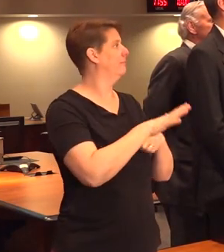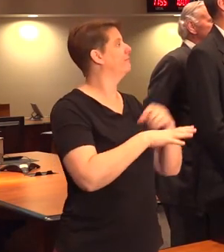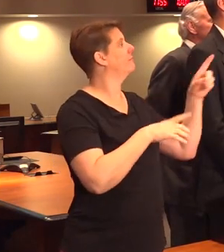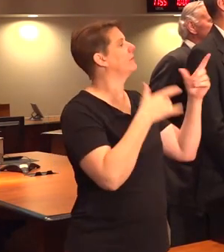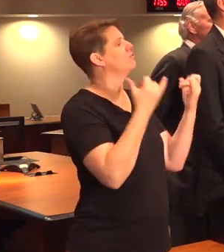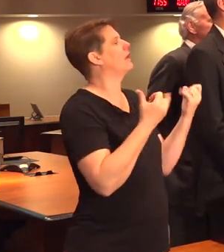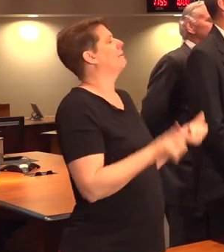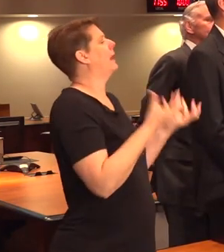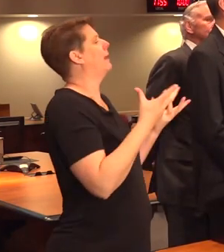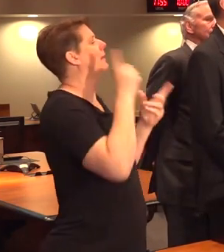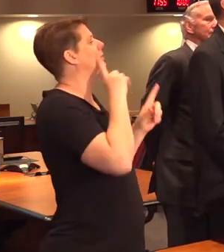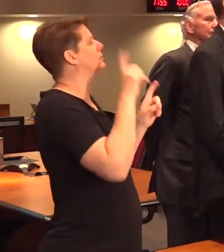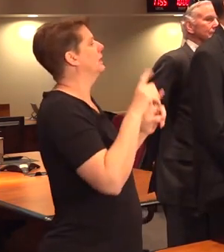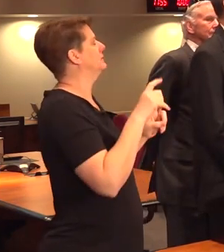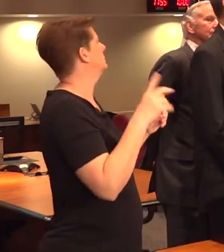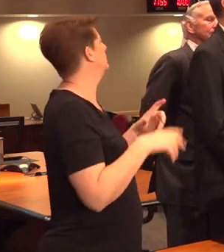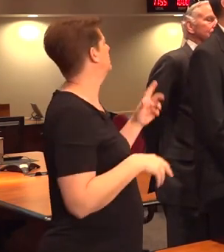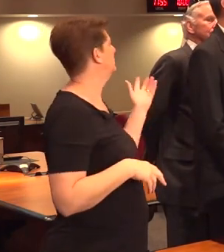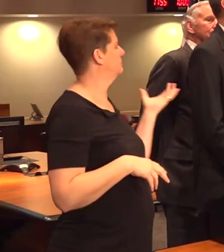testing a day right now? Sure.